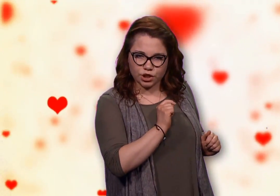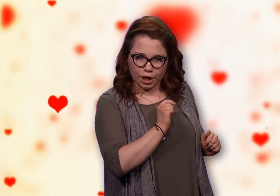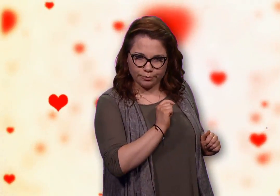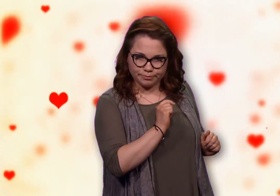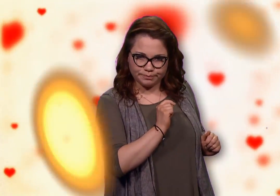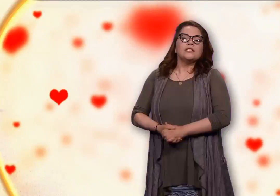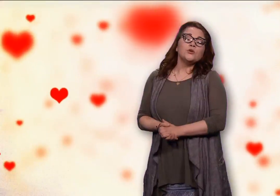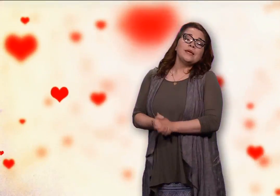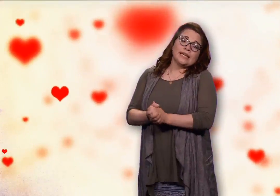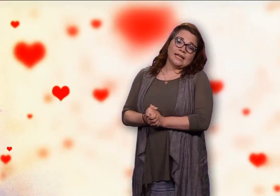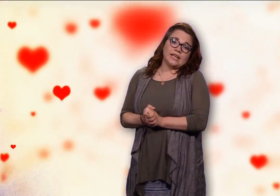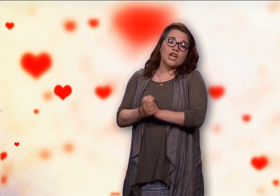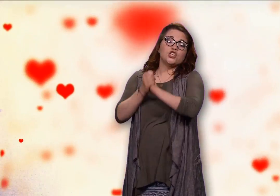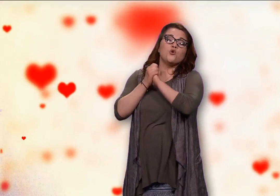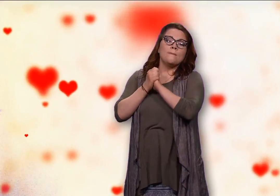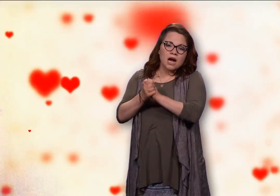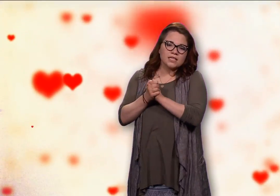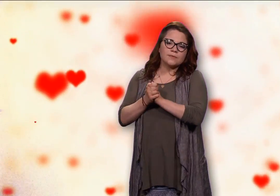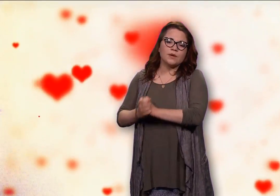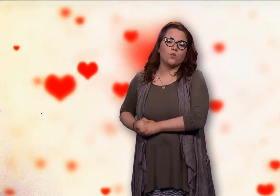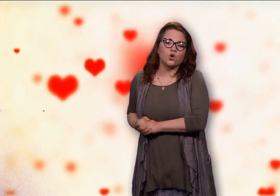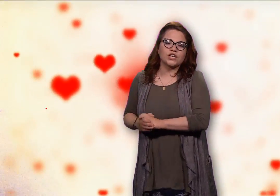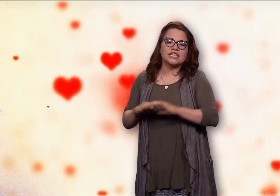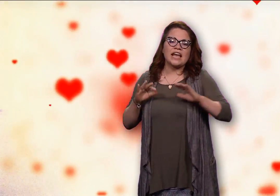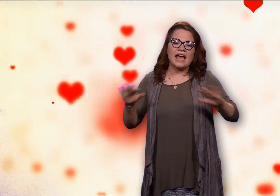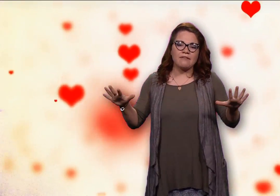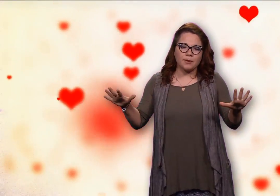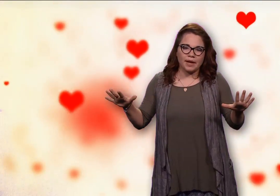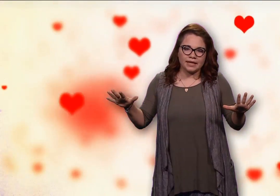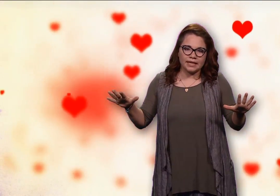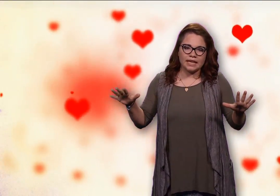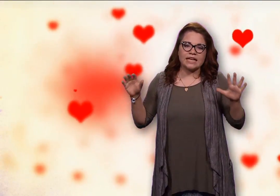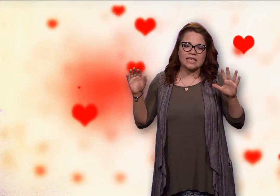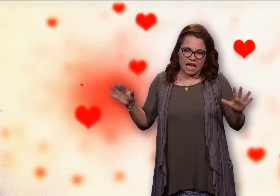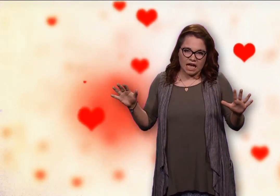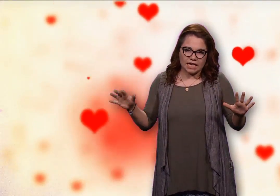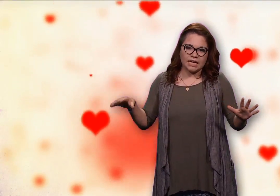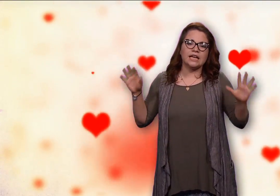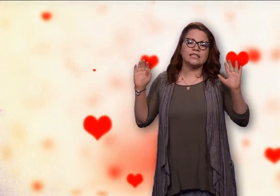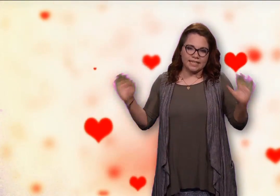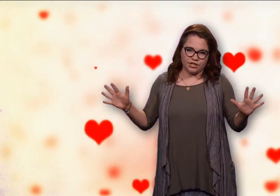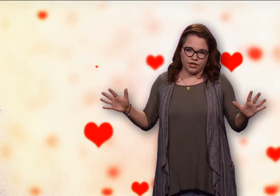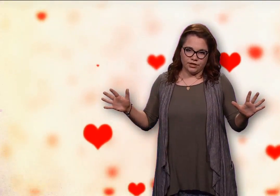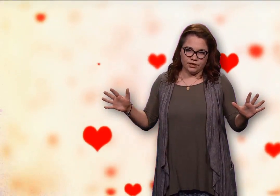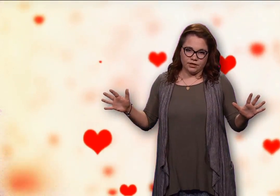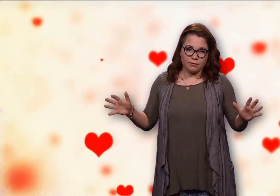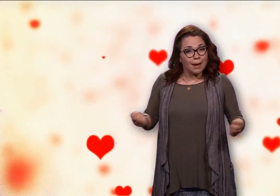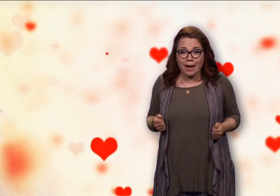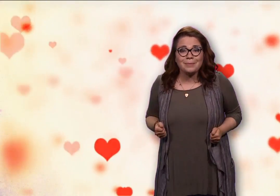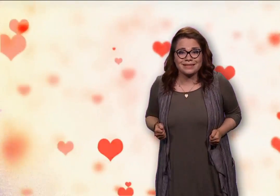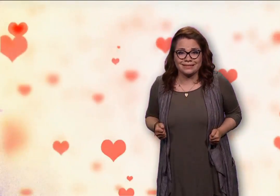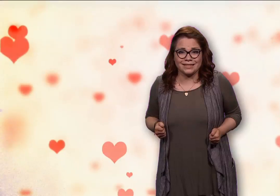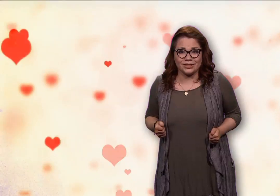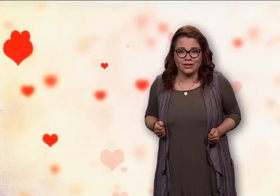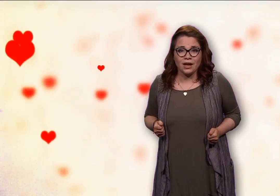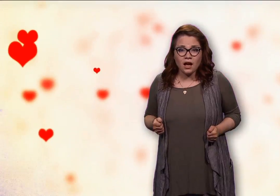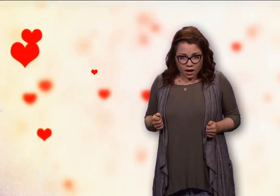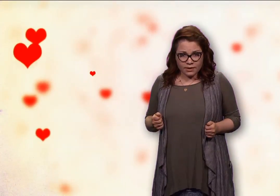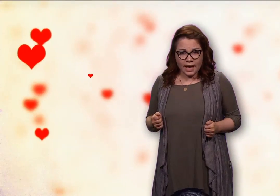should know. To begin, you must be warned, everybody is on Tinder. My pop is on Tinder. Oh yeah,